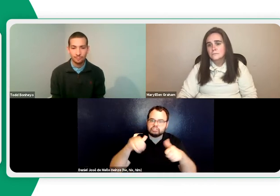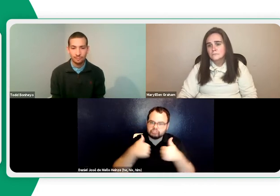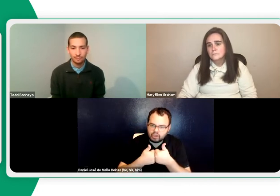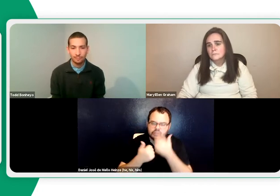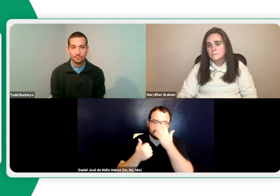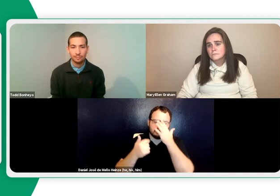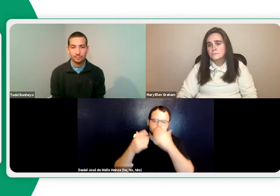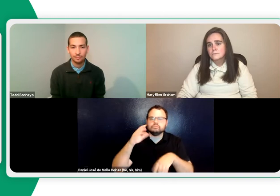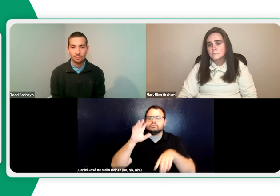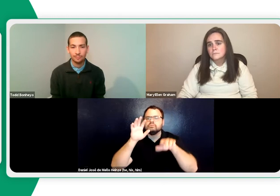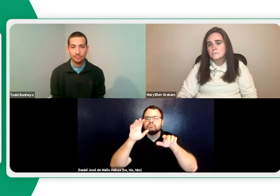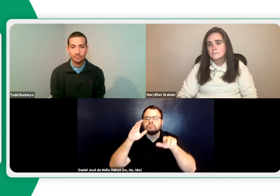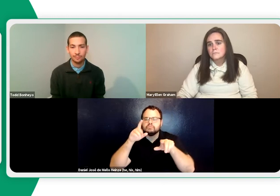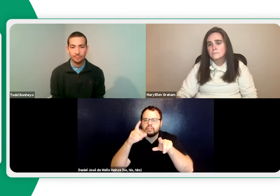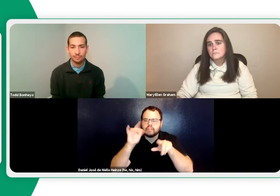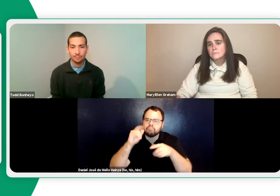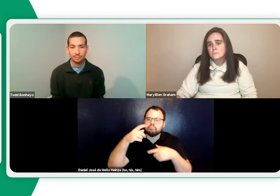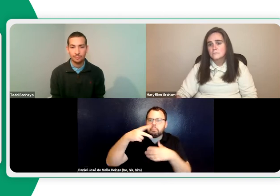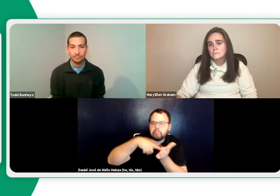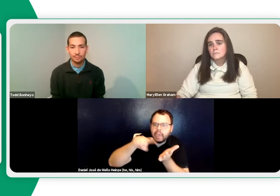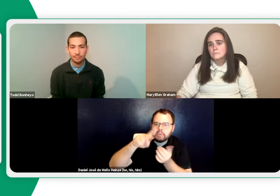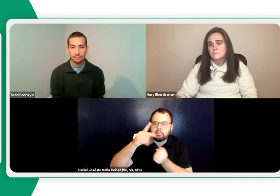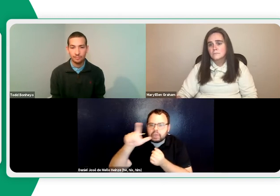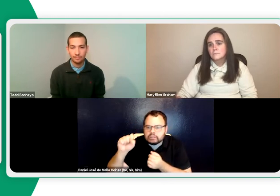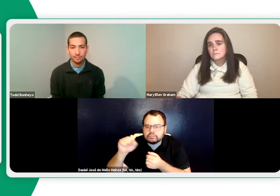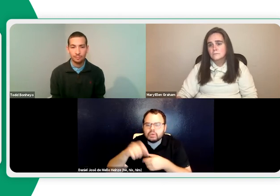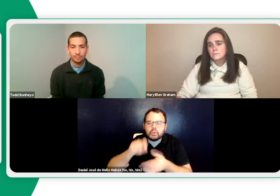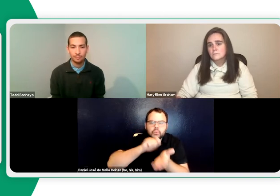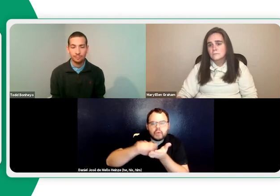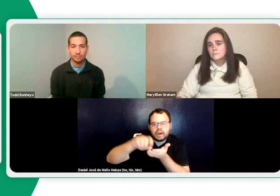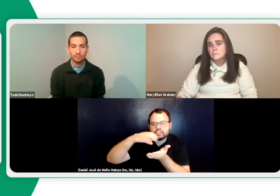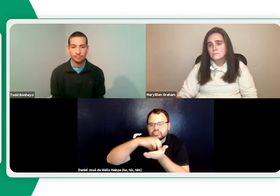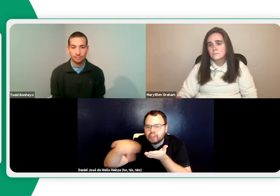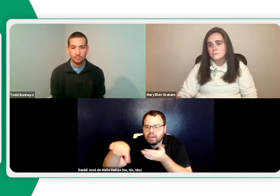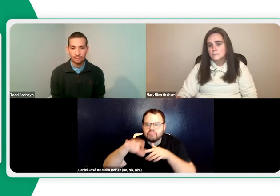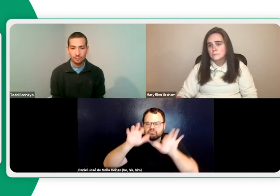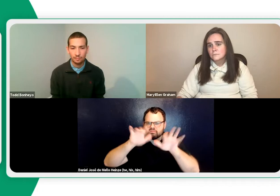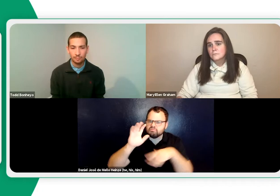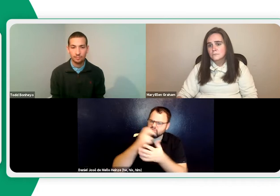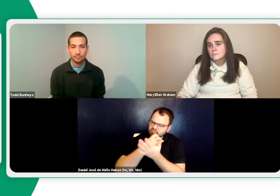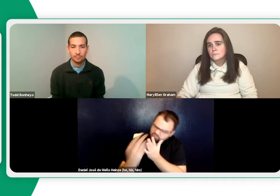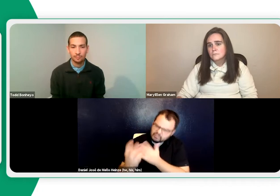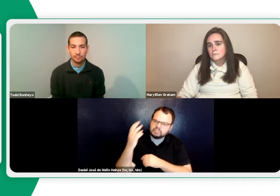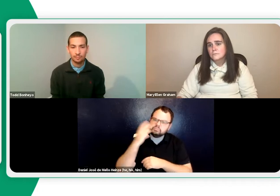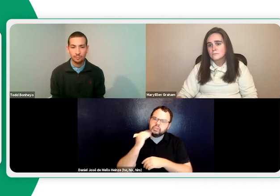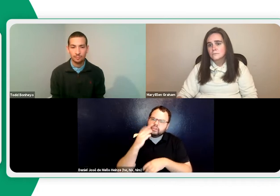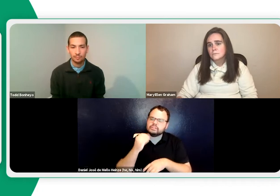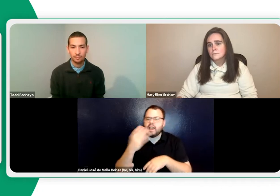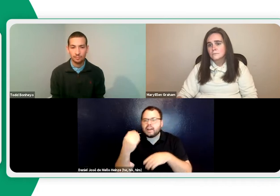of a fully immersive budgeting challenge where they pay bills, write checks, and